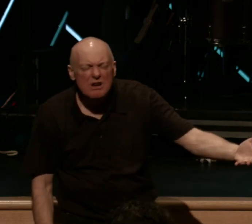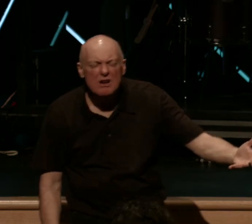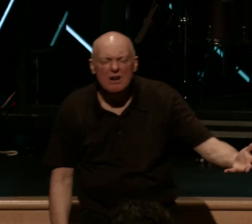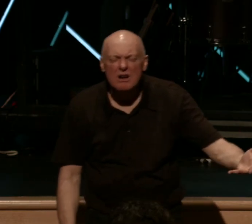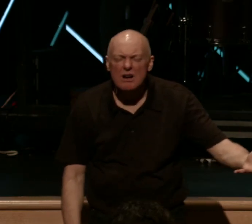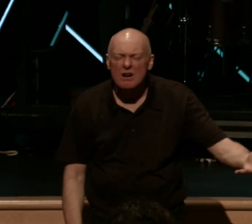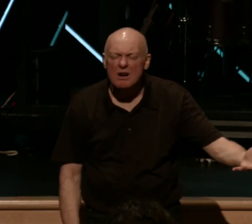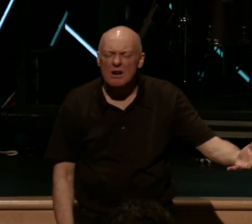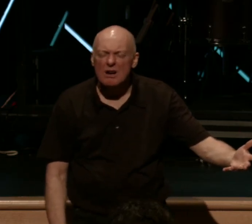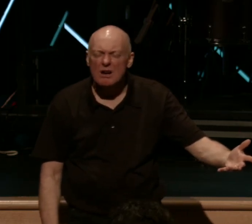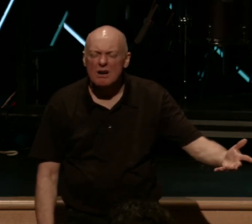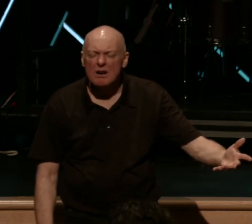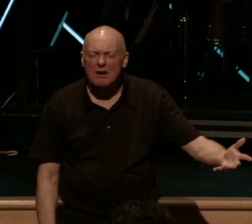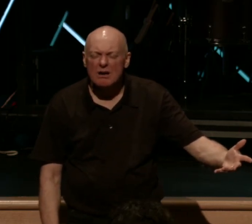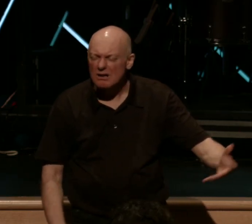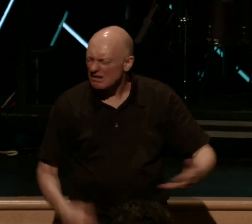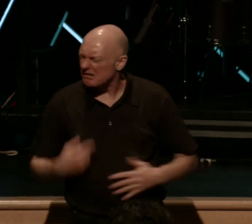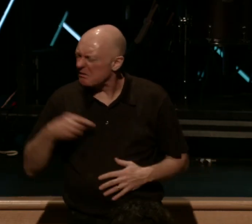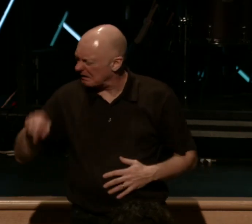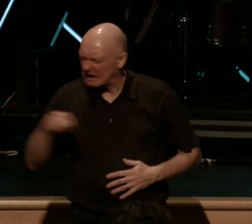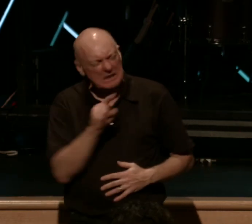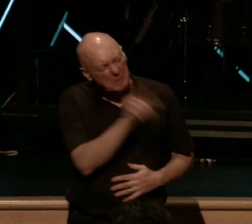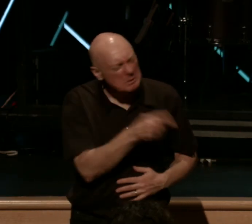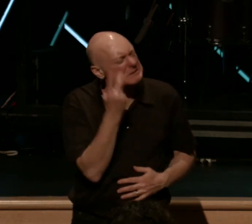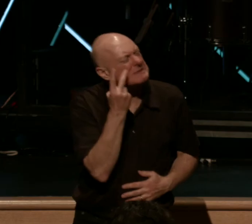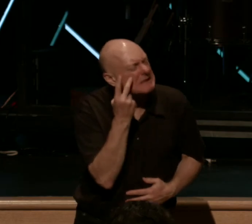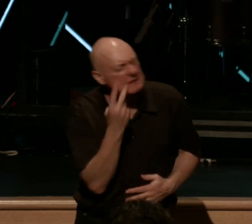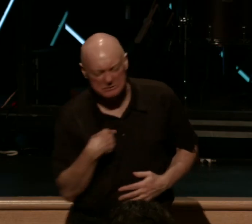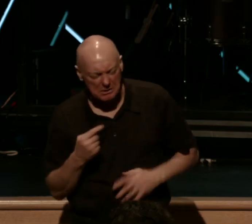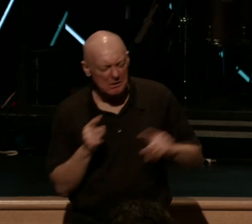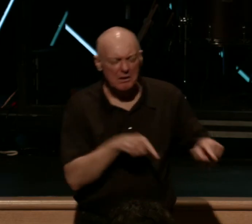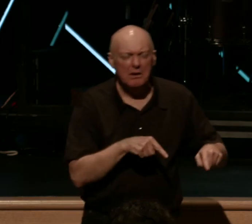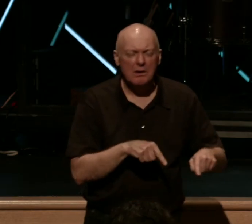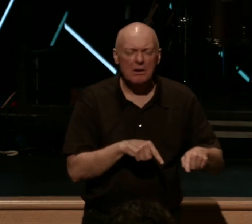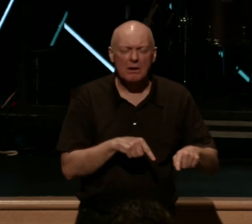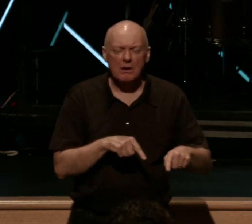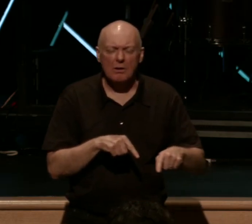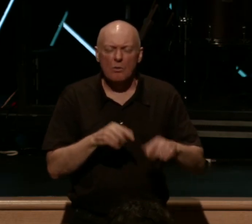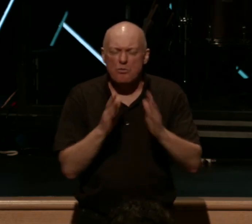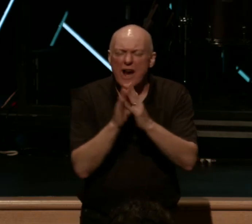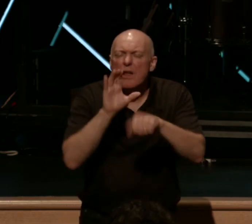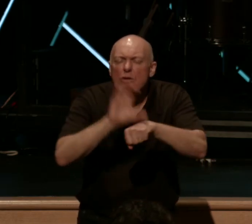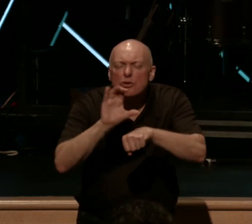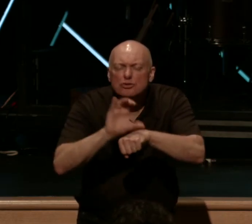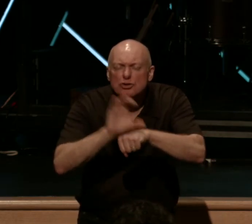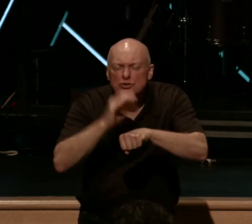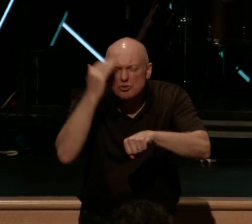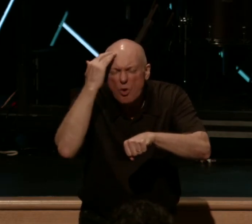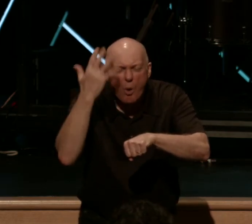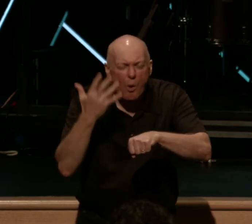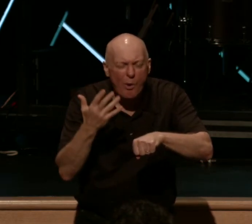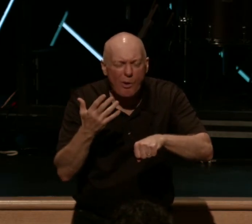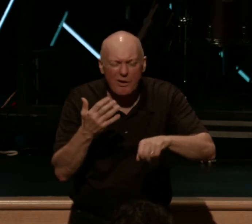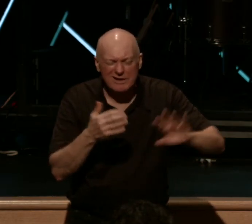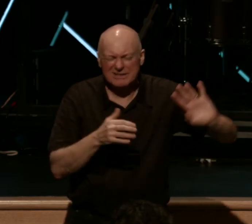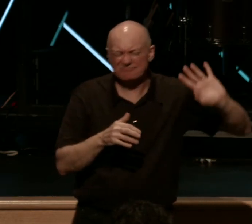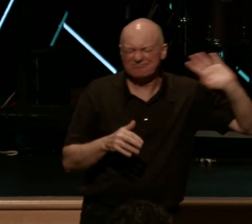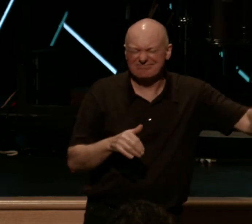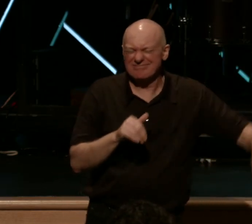Why don't you come see? God is. And that this church wouldn't be known for a particular worship leader or a particular staff member or even the